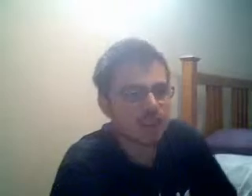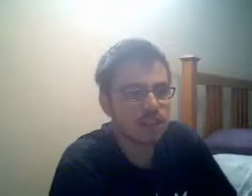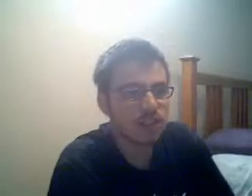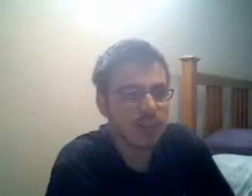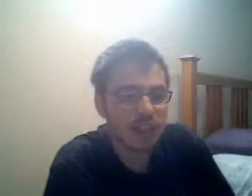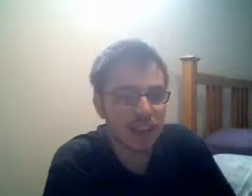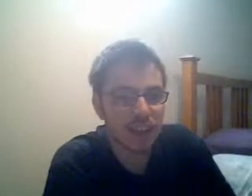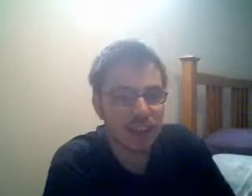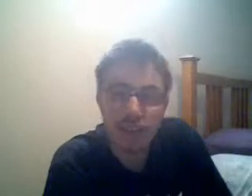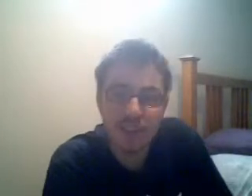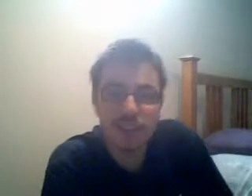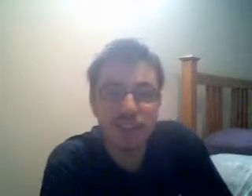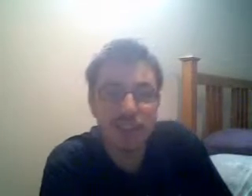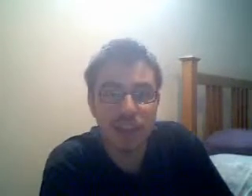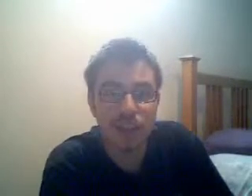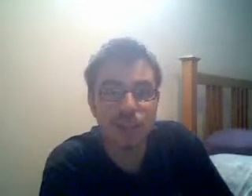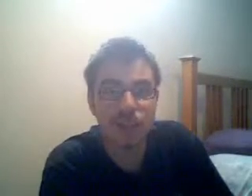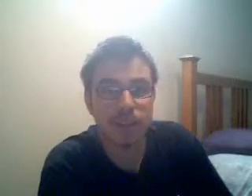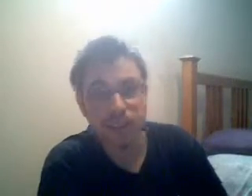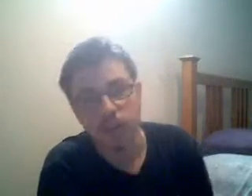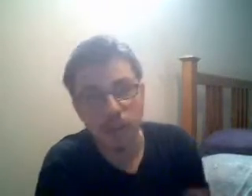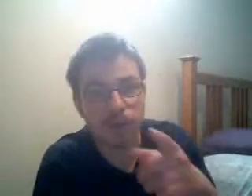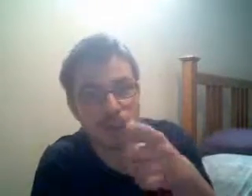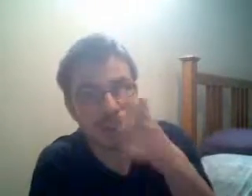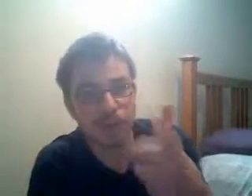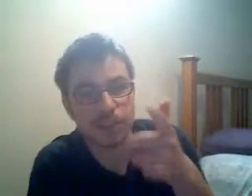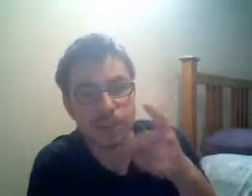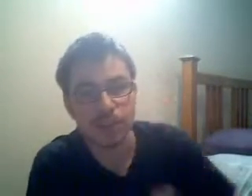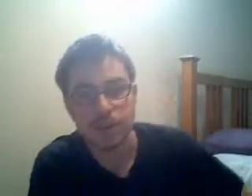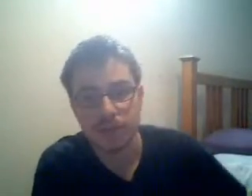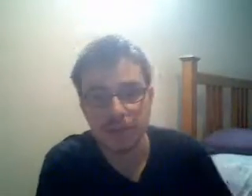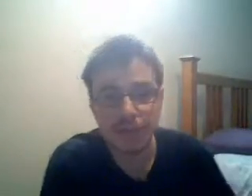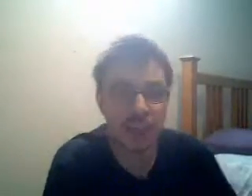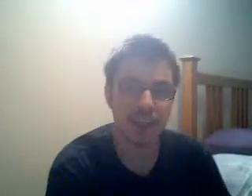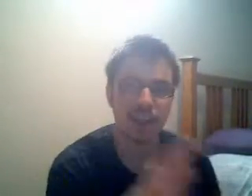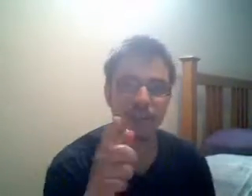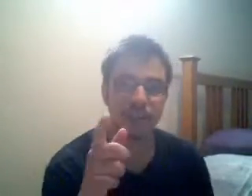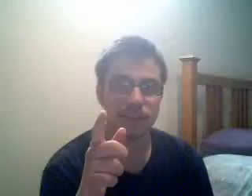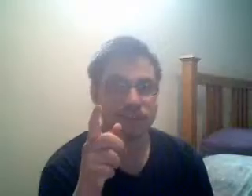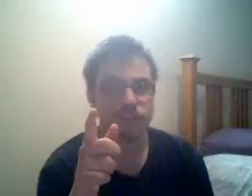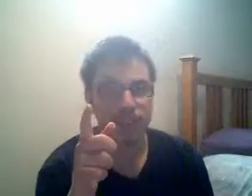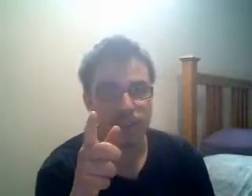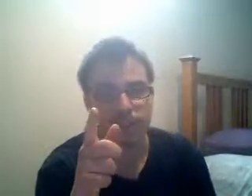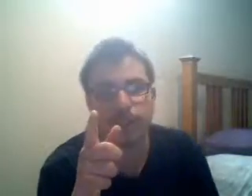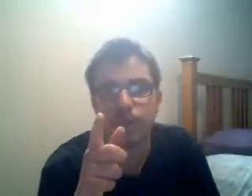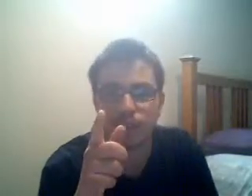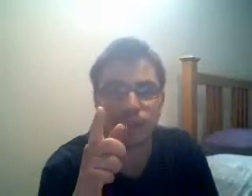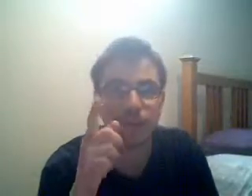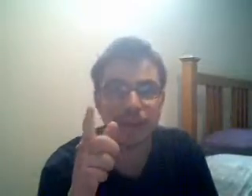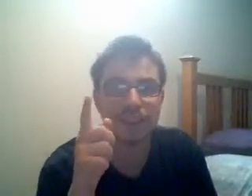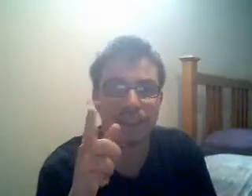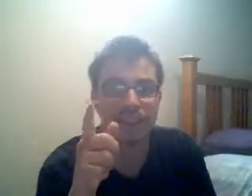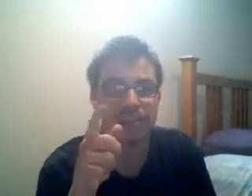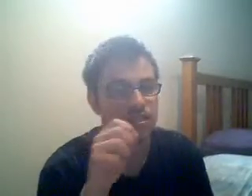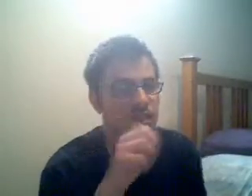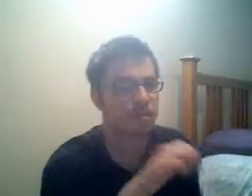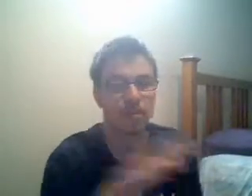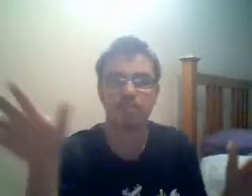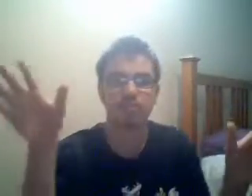So yeah... Not only that, I'll be playing some horror games too. And... Sometimes I'll even do a montage of the best